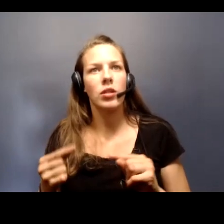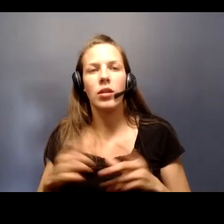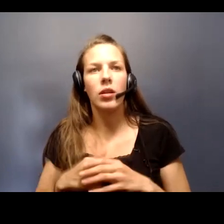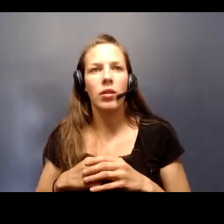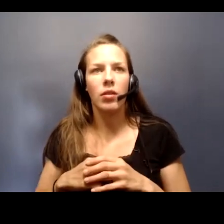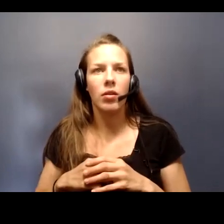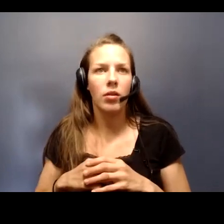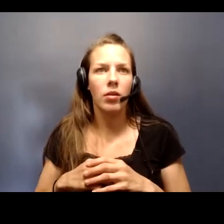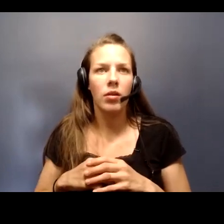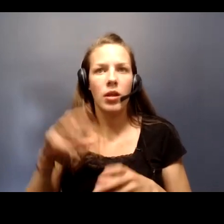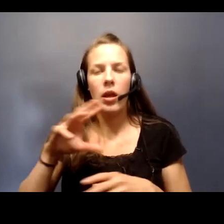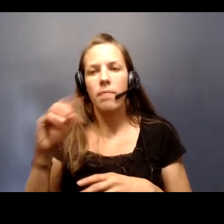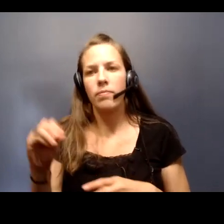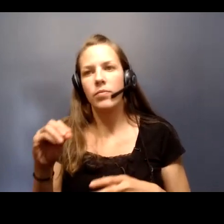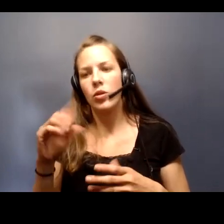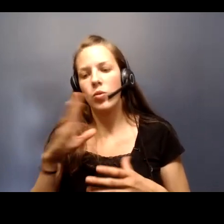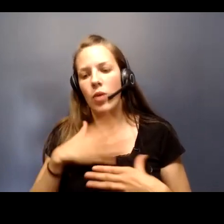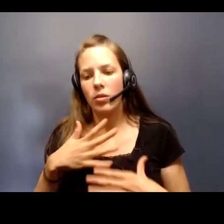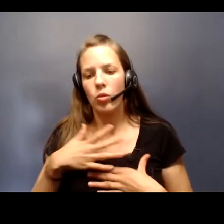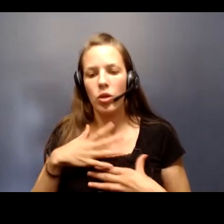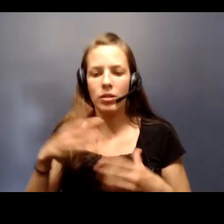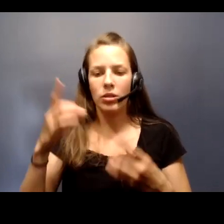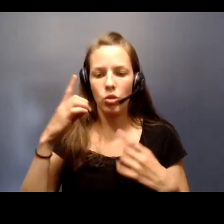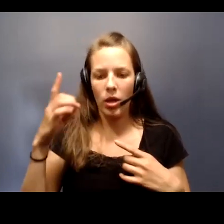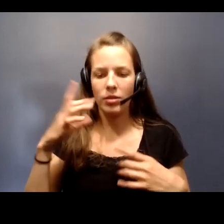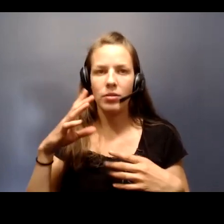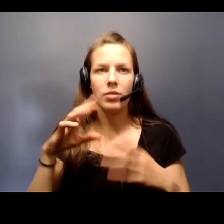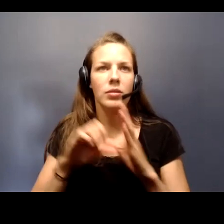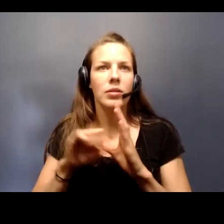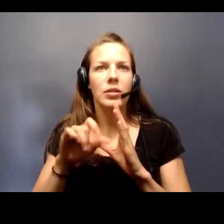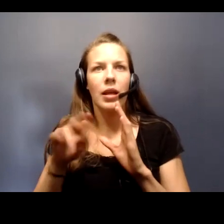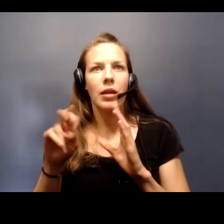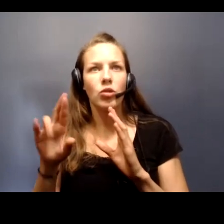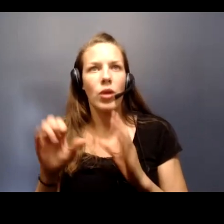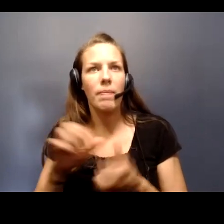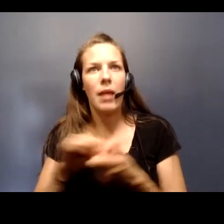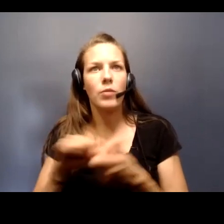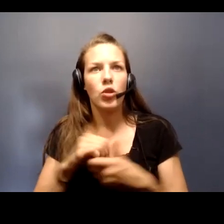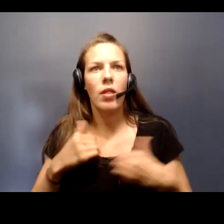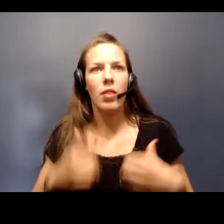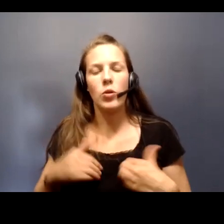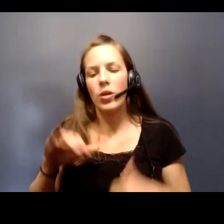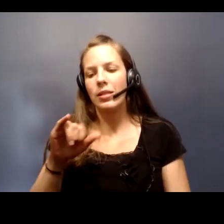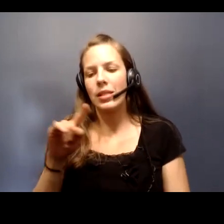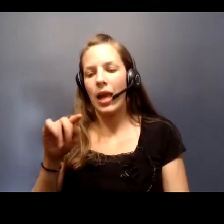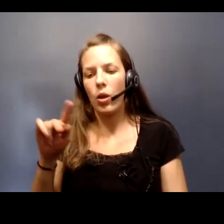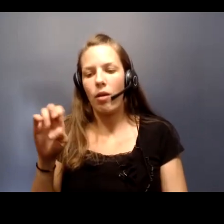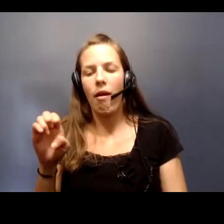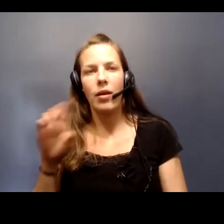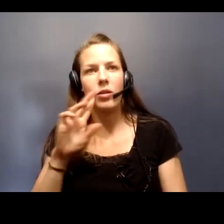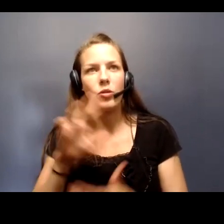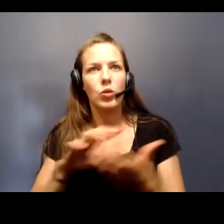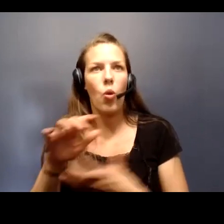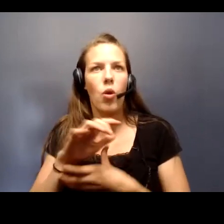accompanies acute respiratory distress syndrome that damaged the lungs that occurs during cytokine storm. those are all things